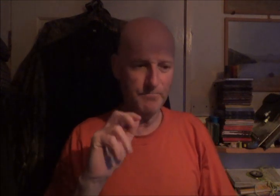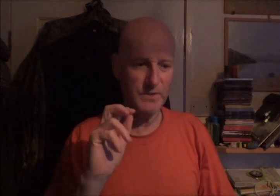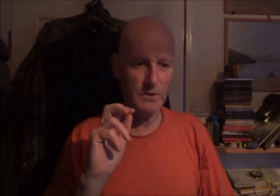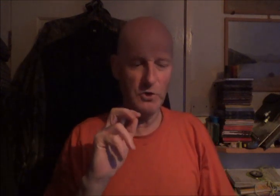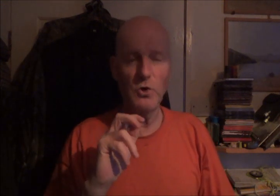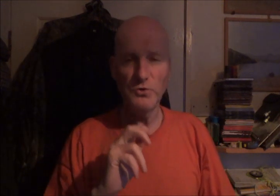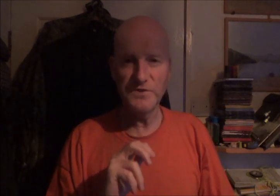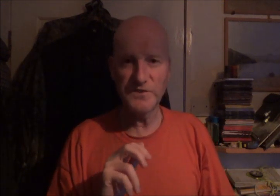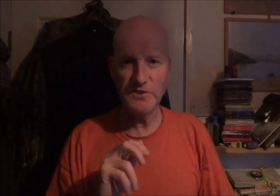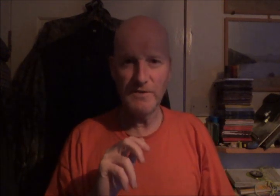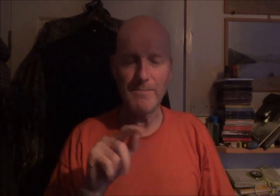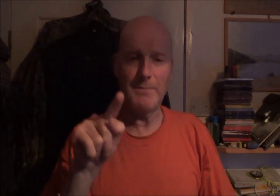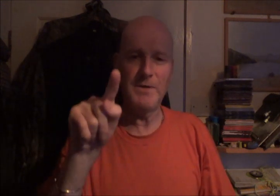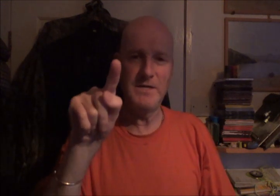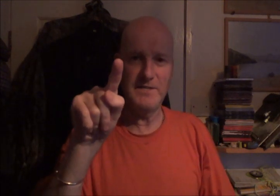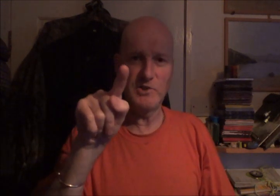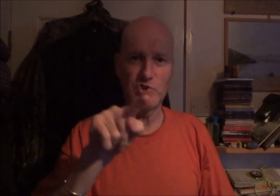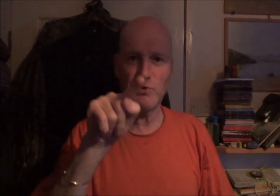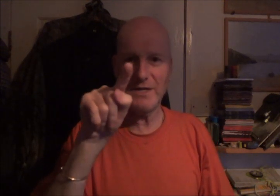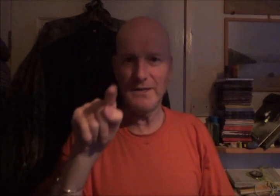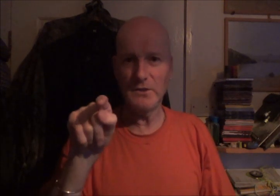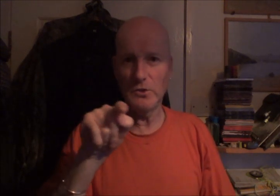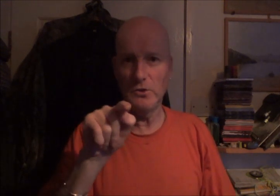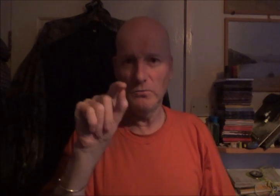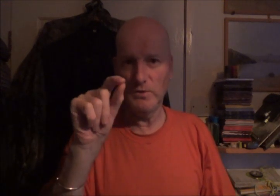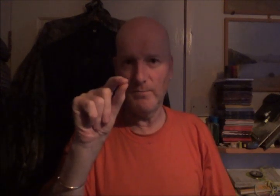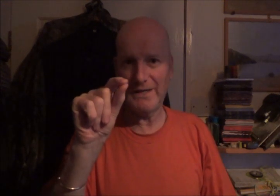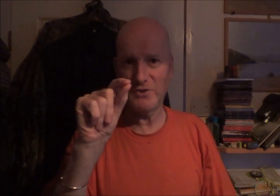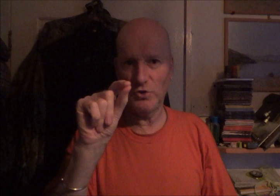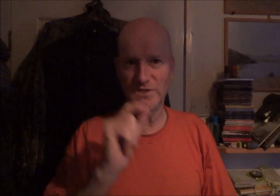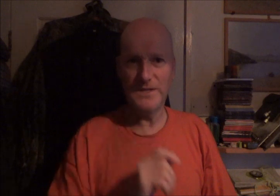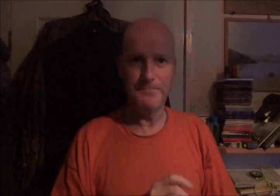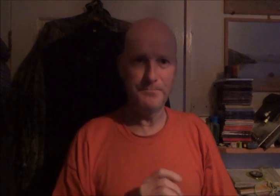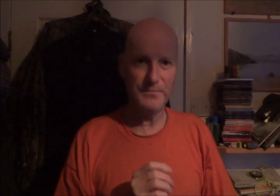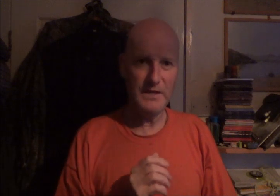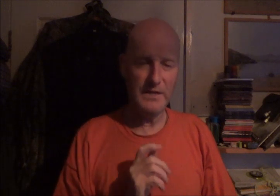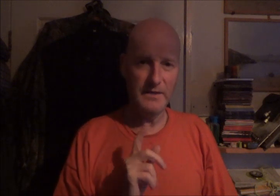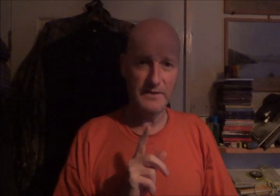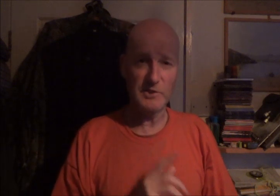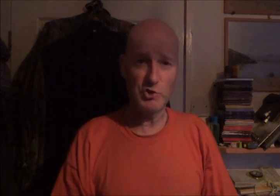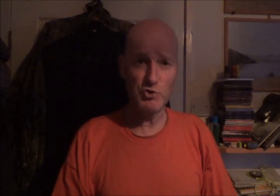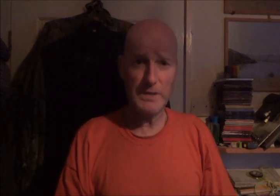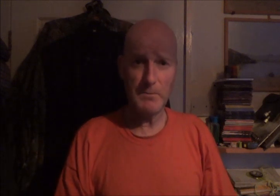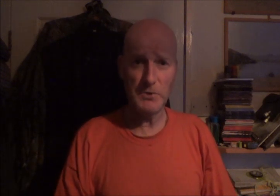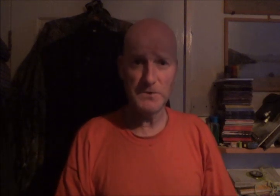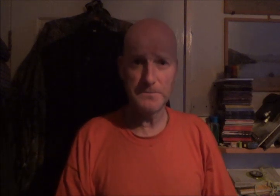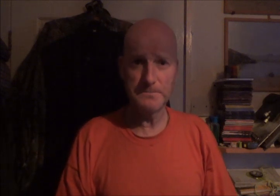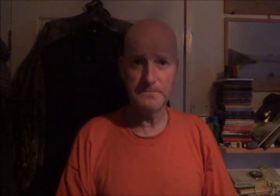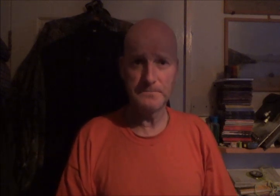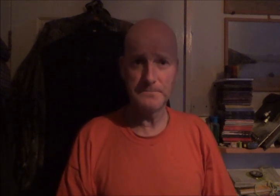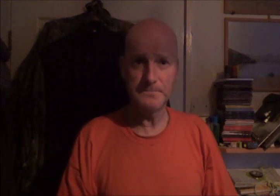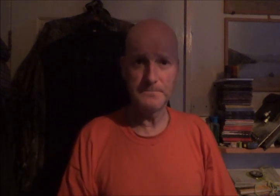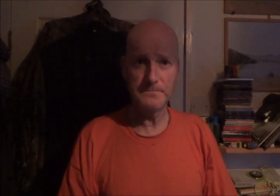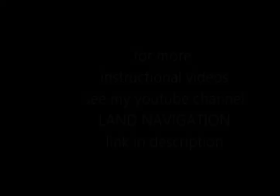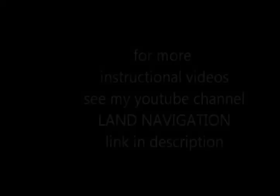on a northern survey map. It's a triangle with a black dot in it. And that's a trig point. So if